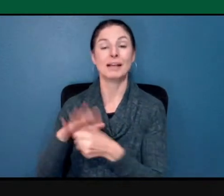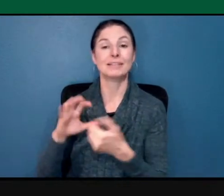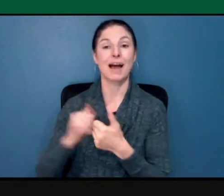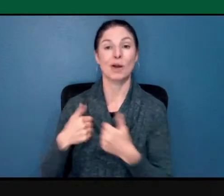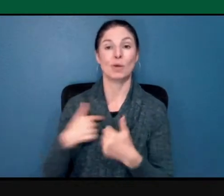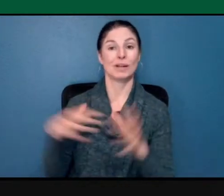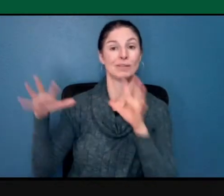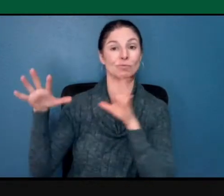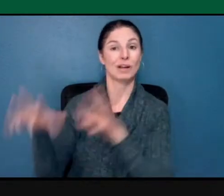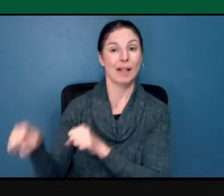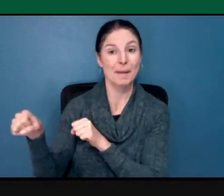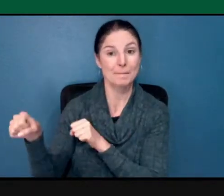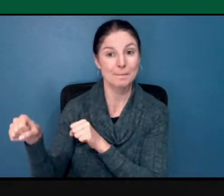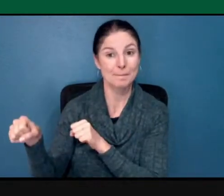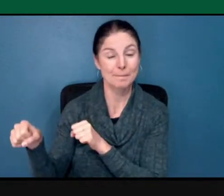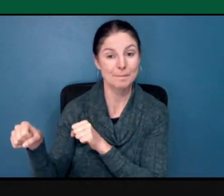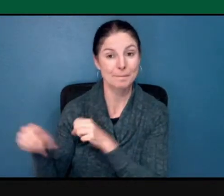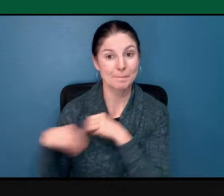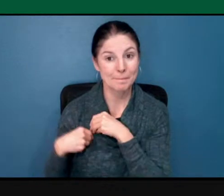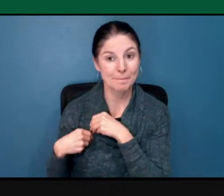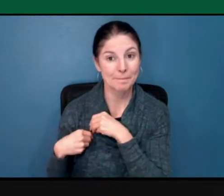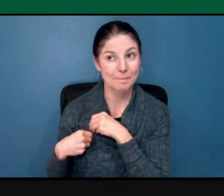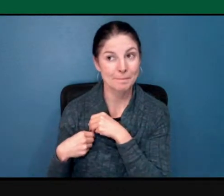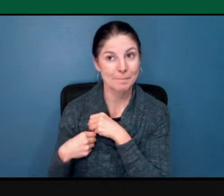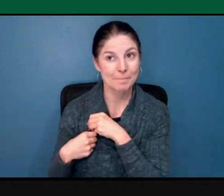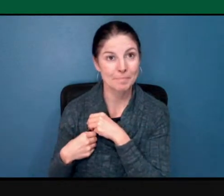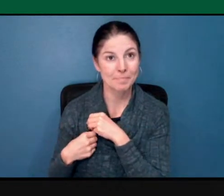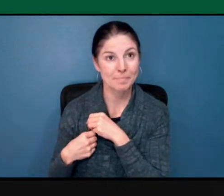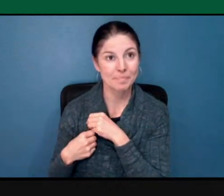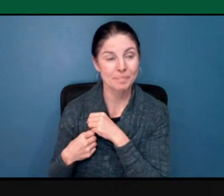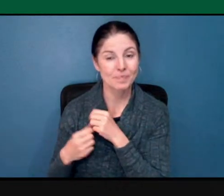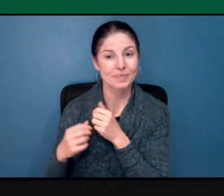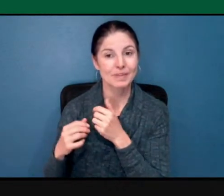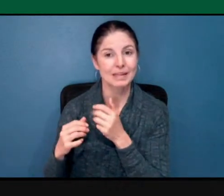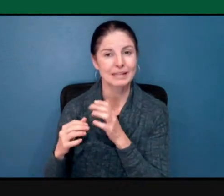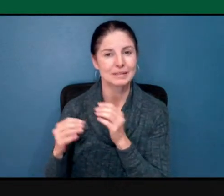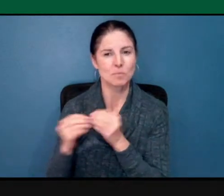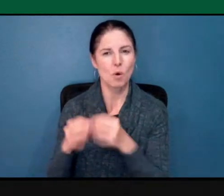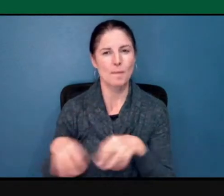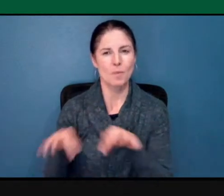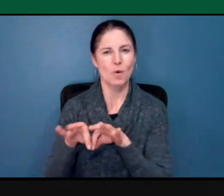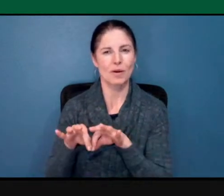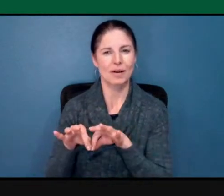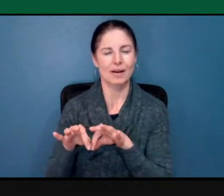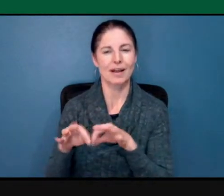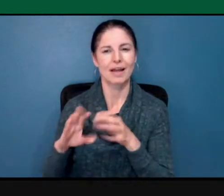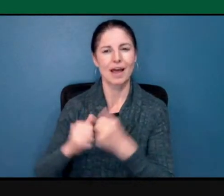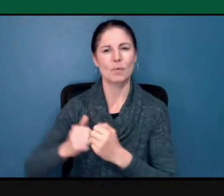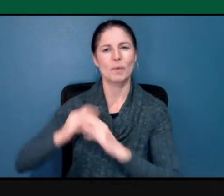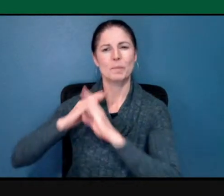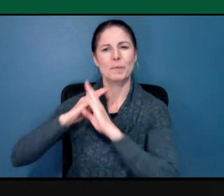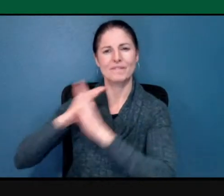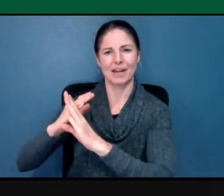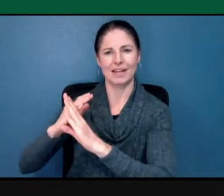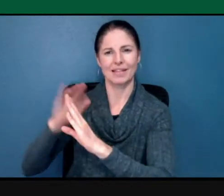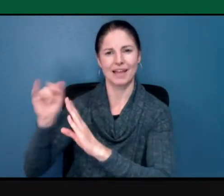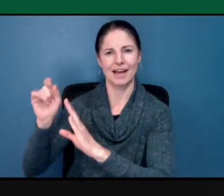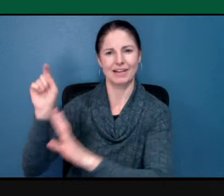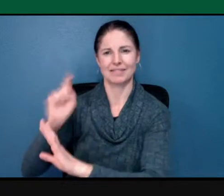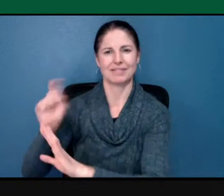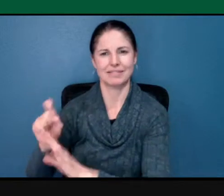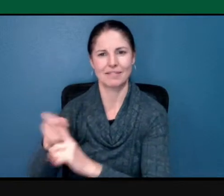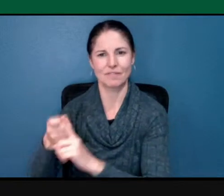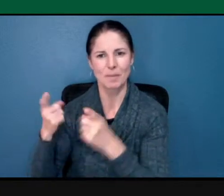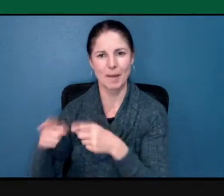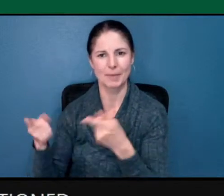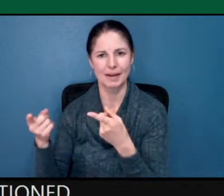how do we stop that from happening again? Because, as it was mentioned, maybe it was someone that